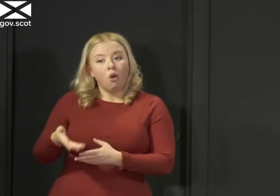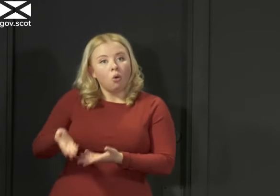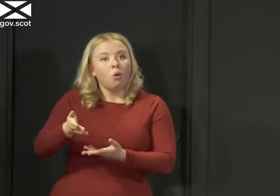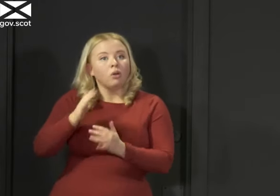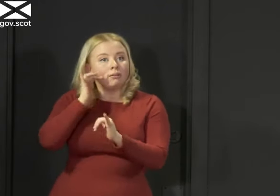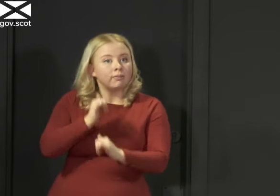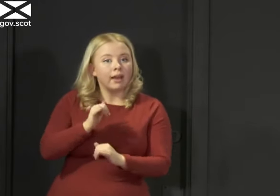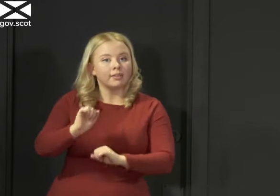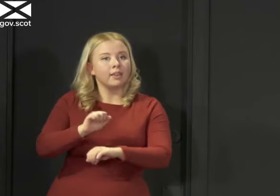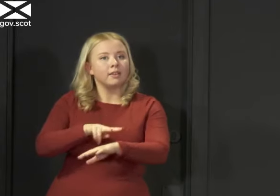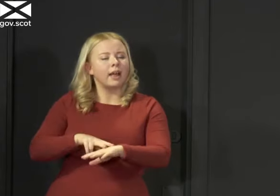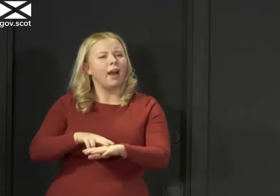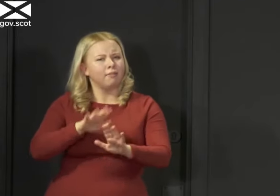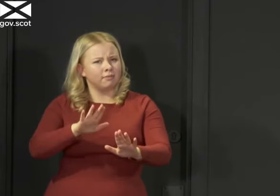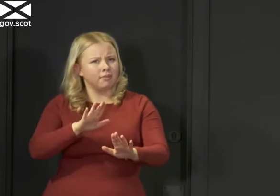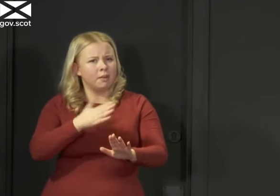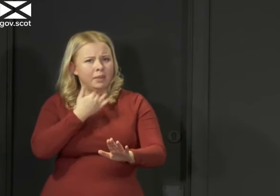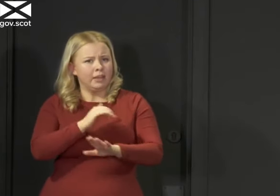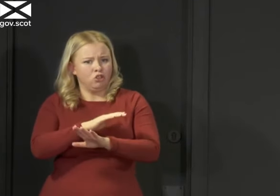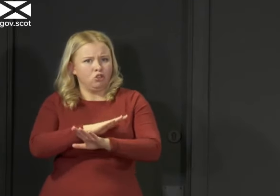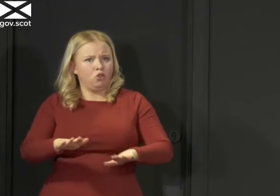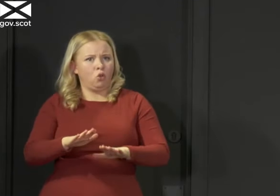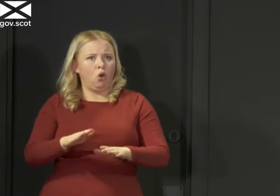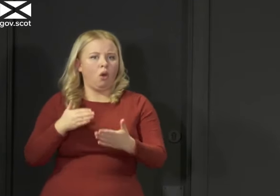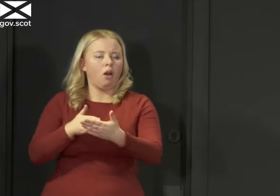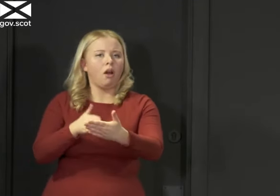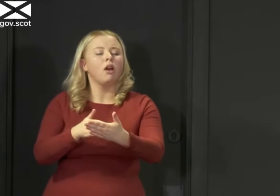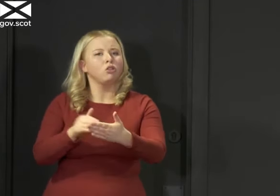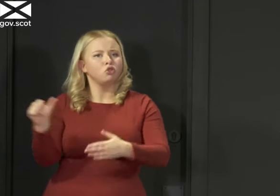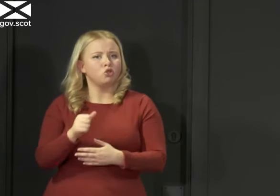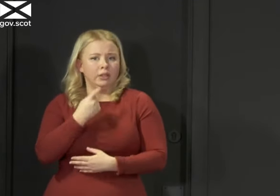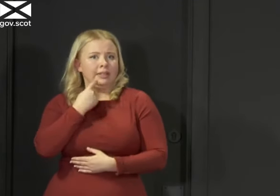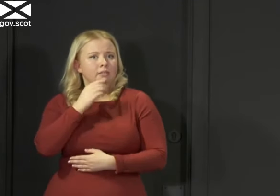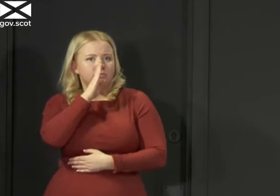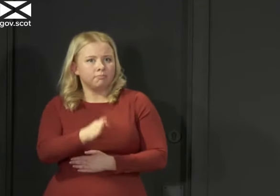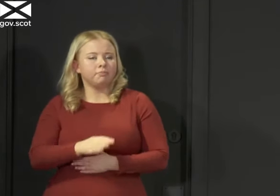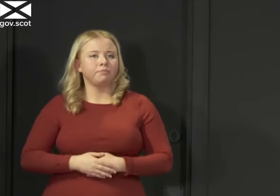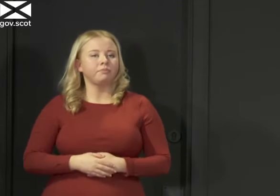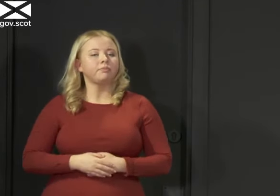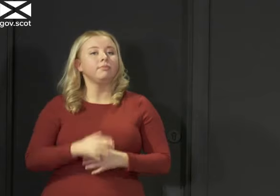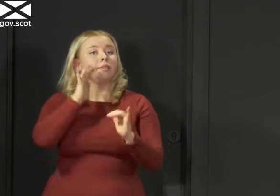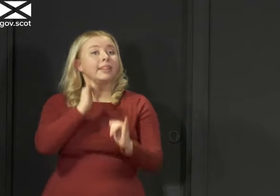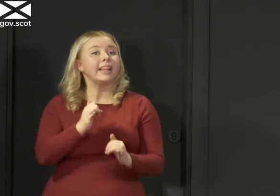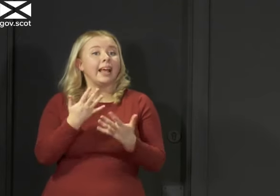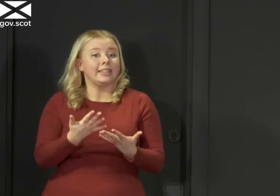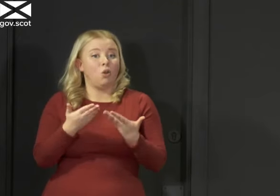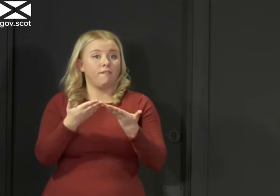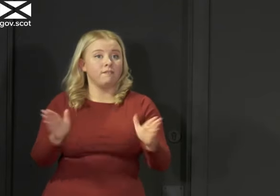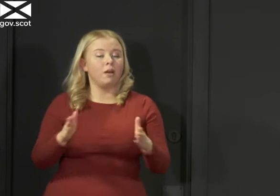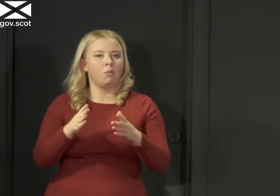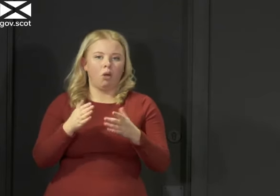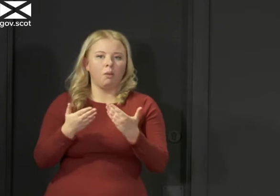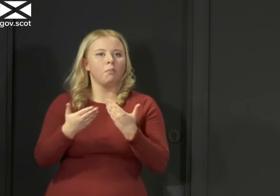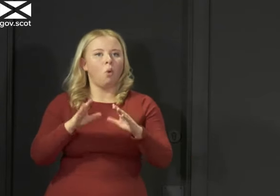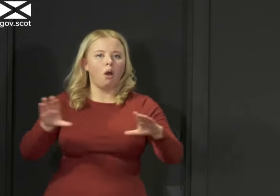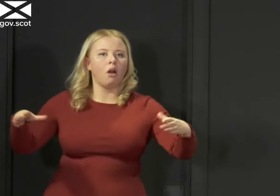be no barriers to that whatsoever. Tests are also now available to a wider group of people through the UK-wide testing